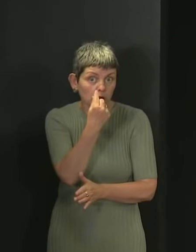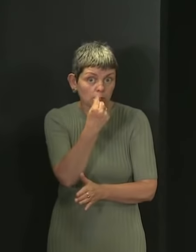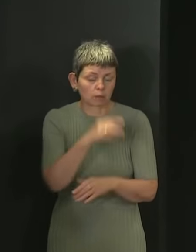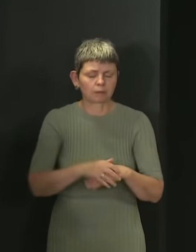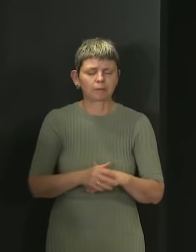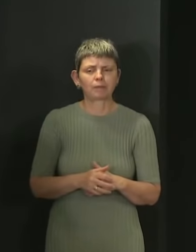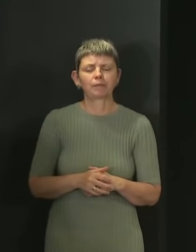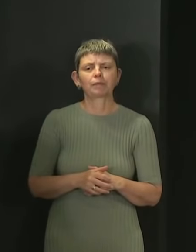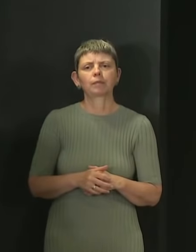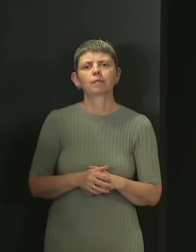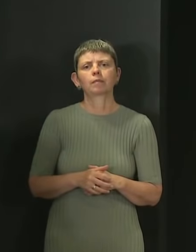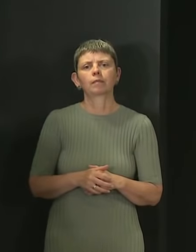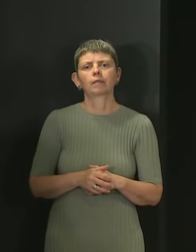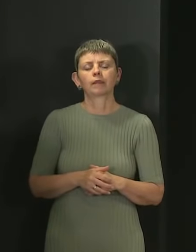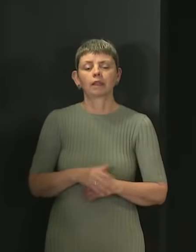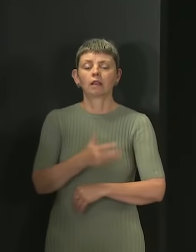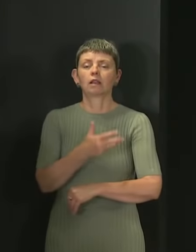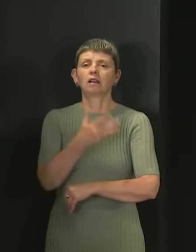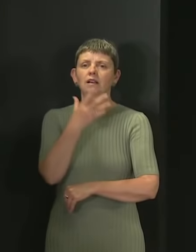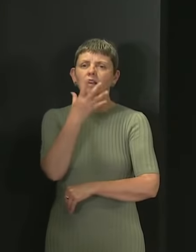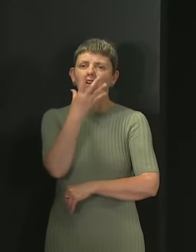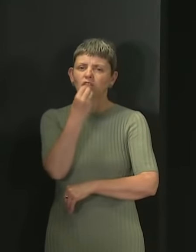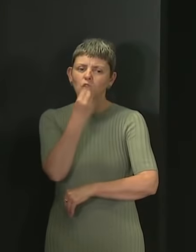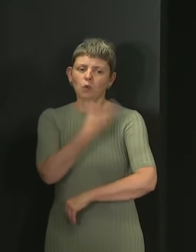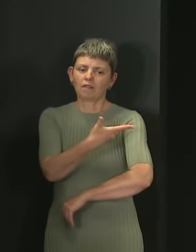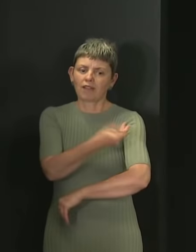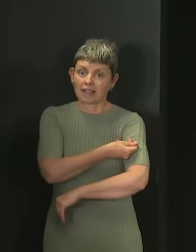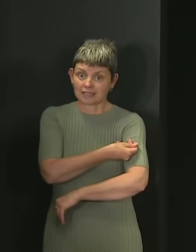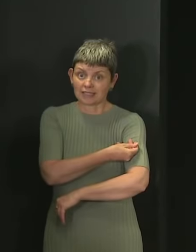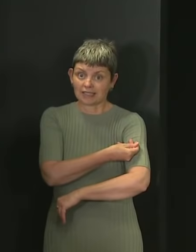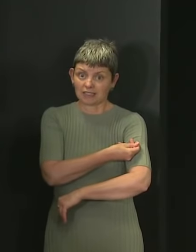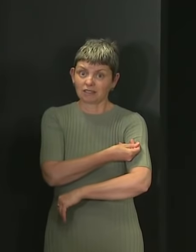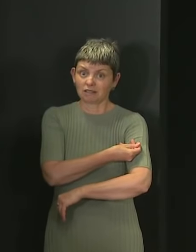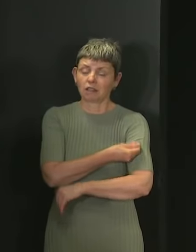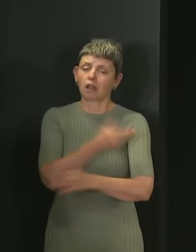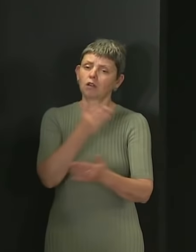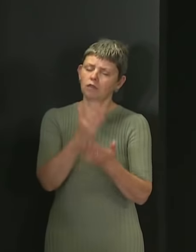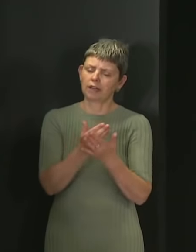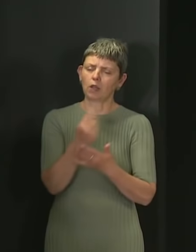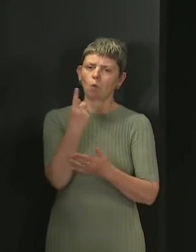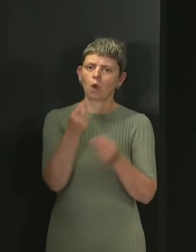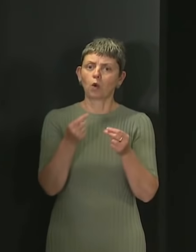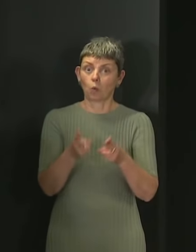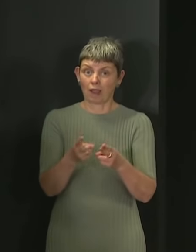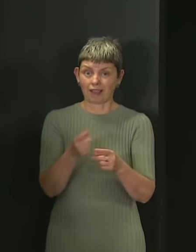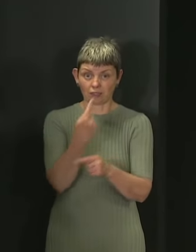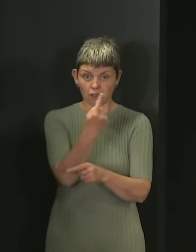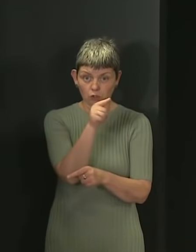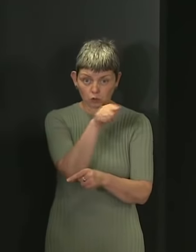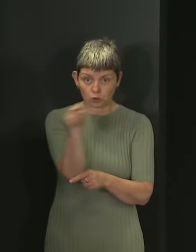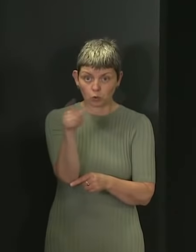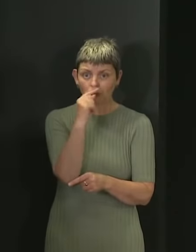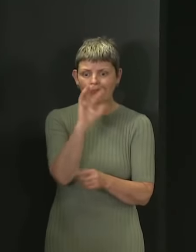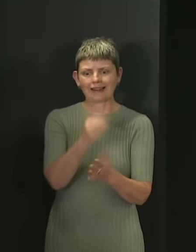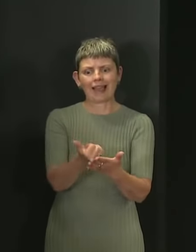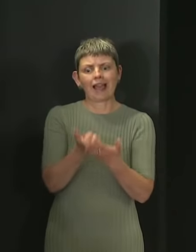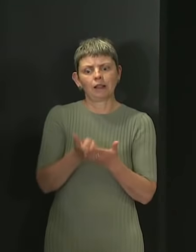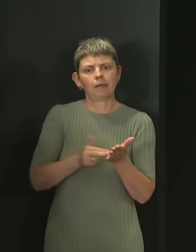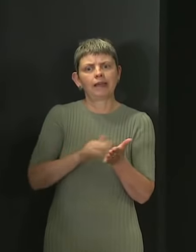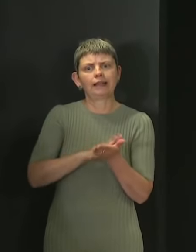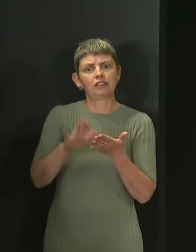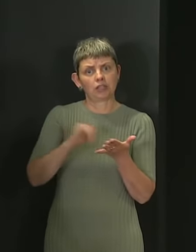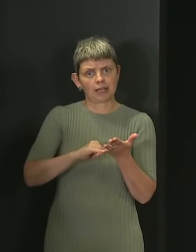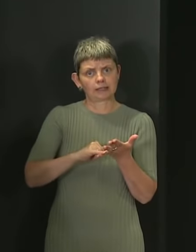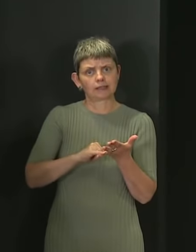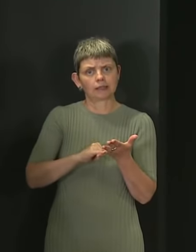Getting the seasonal flu vaccine, especially when you have free eligibility, is one of the ways that individuals can contribute to supporting the NHS